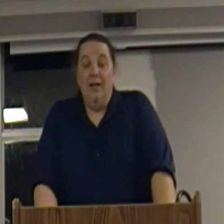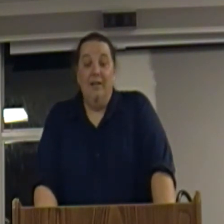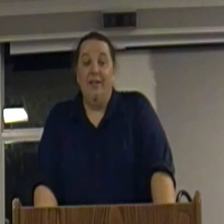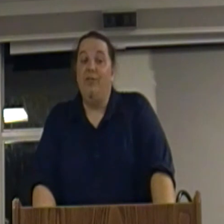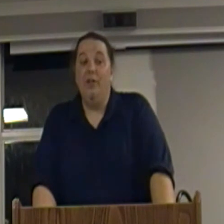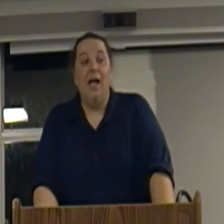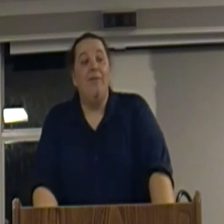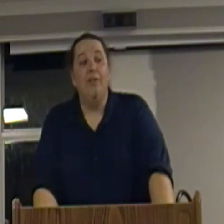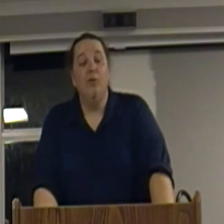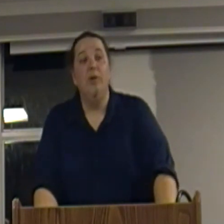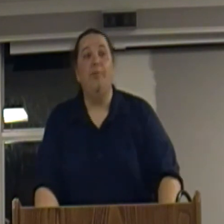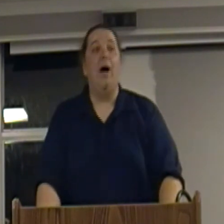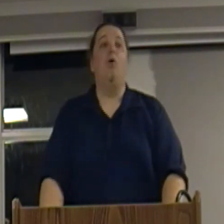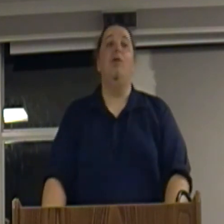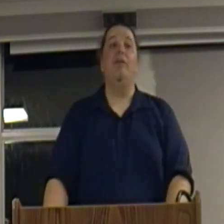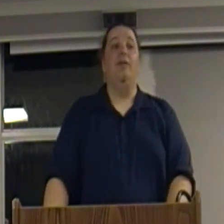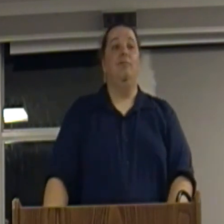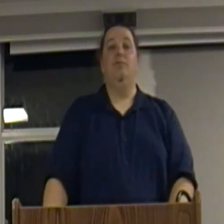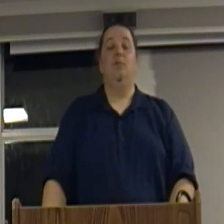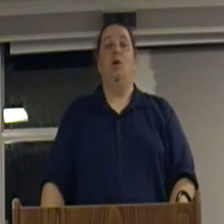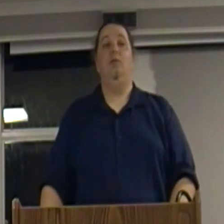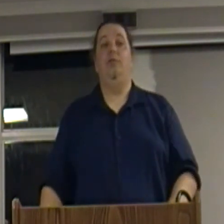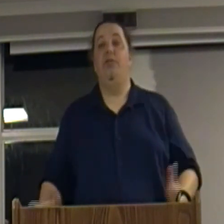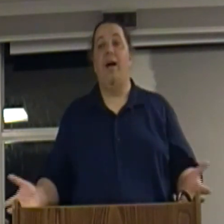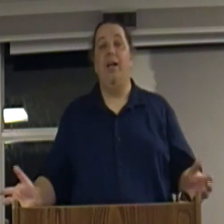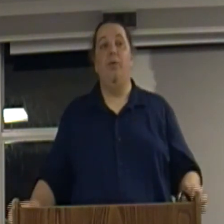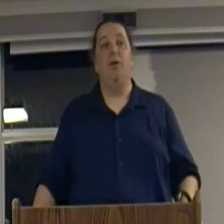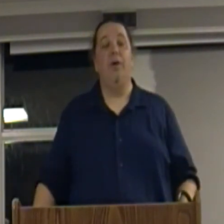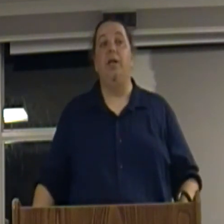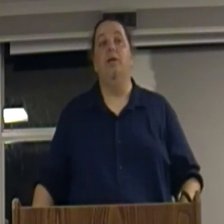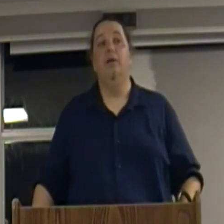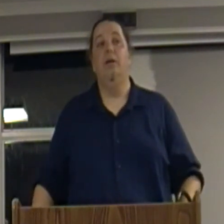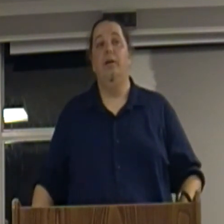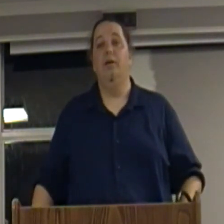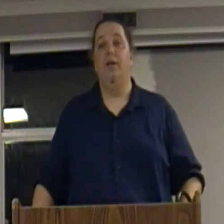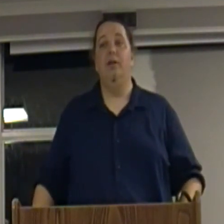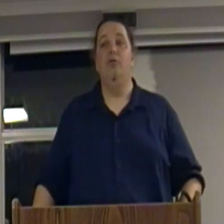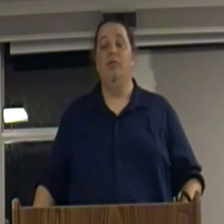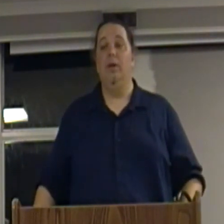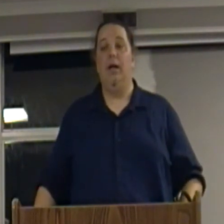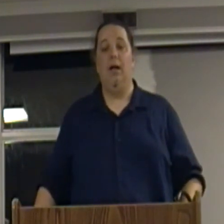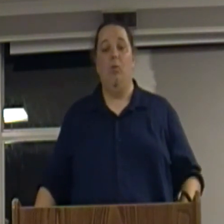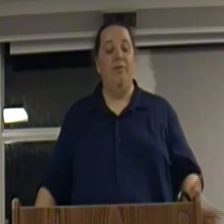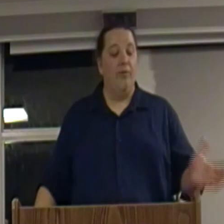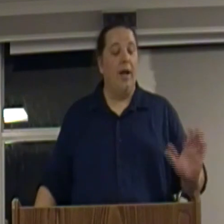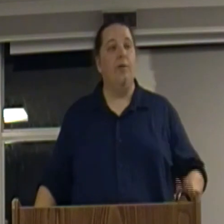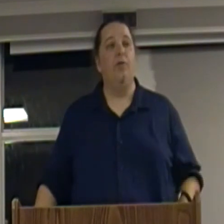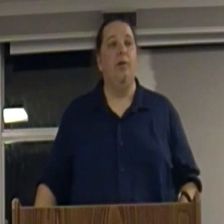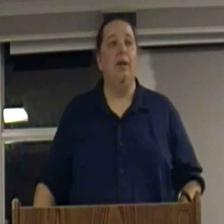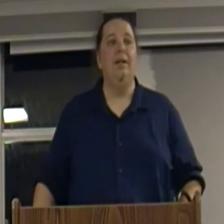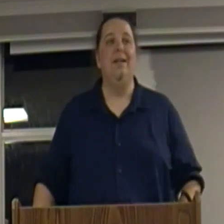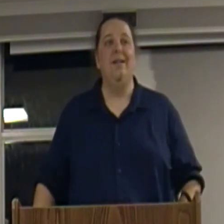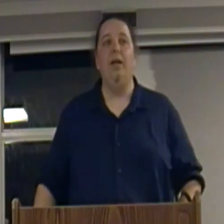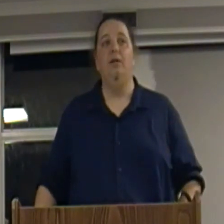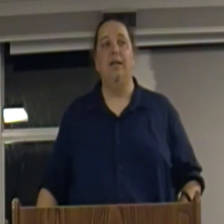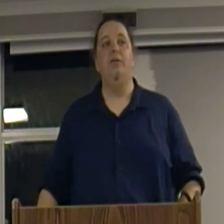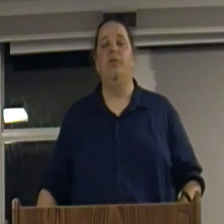they still have it through their power over society with their money when France in 1980 elected the